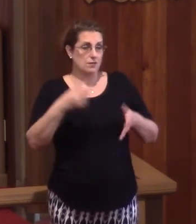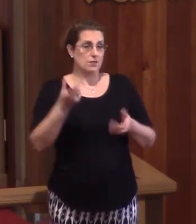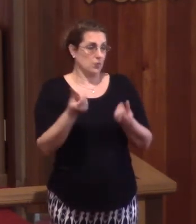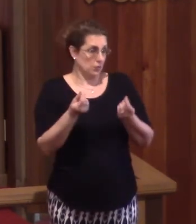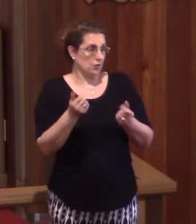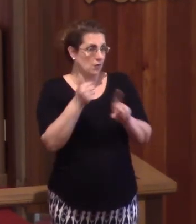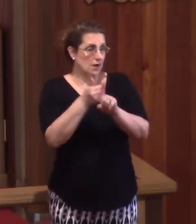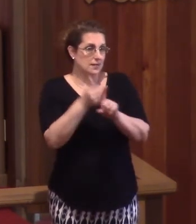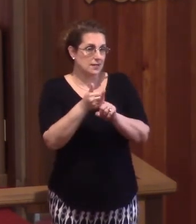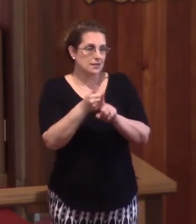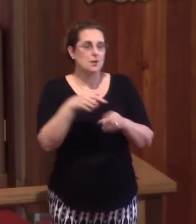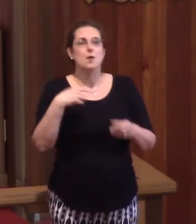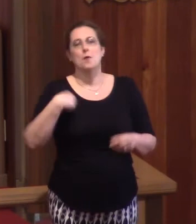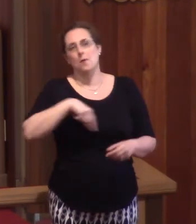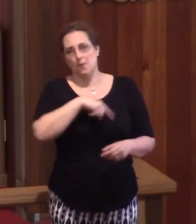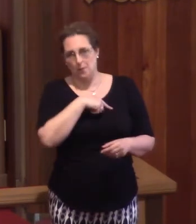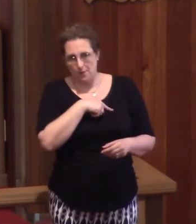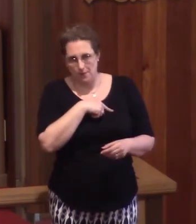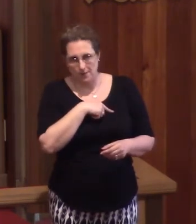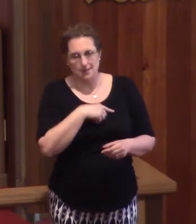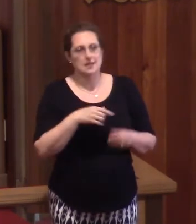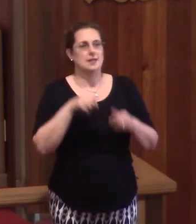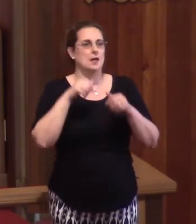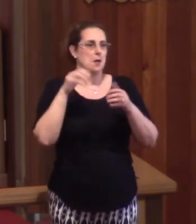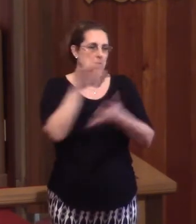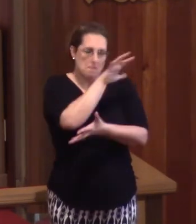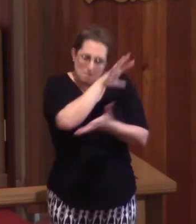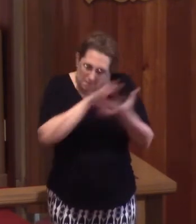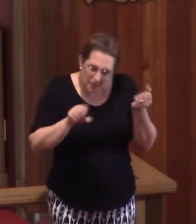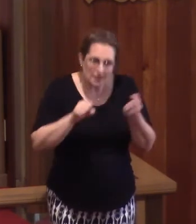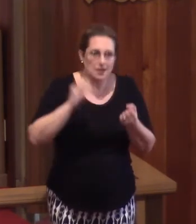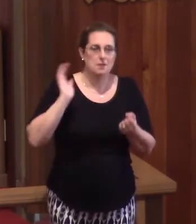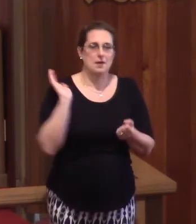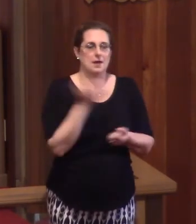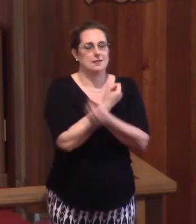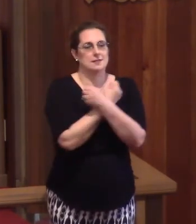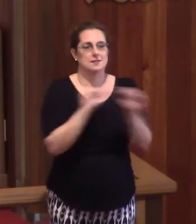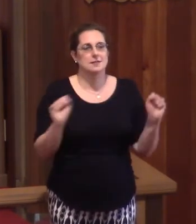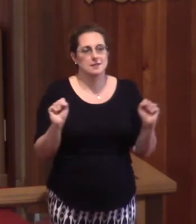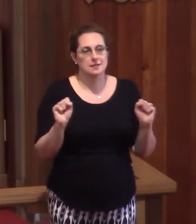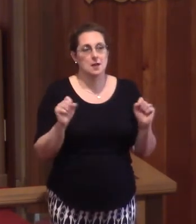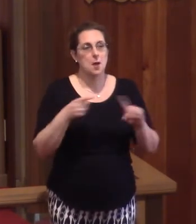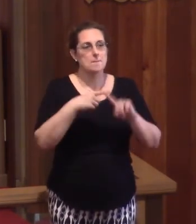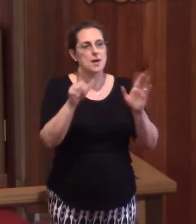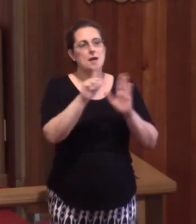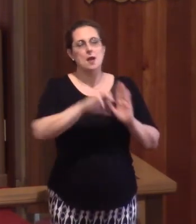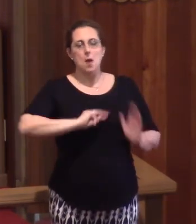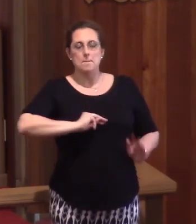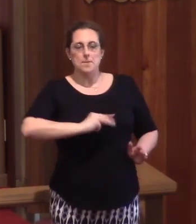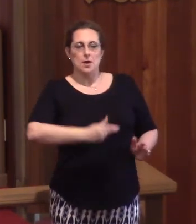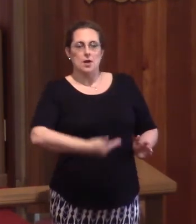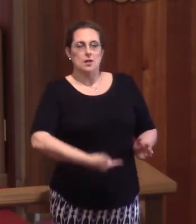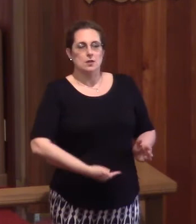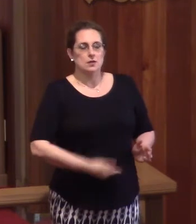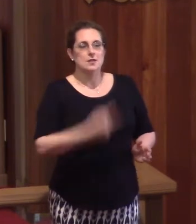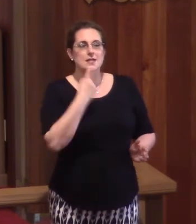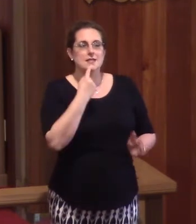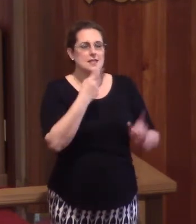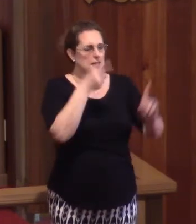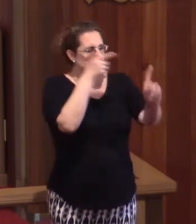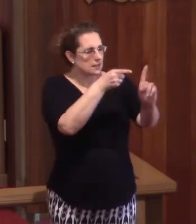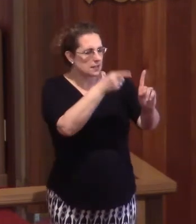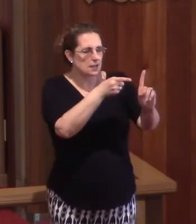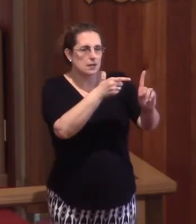fall short and mess up the story of our salvation. But as Luther said, the subject of this